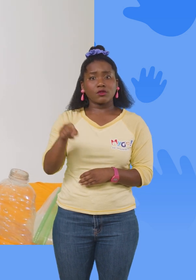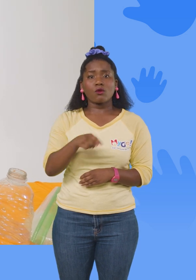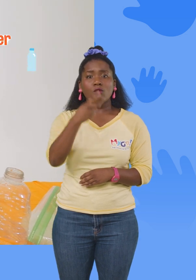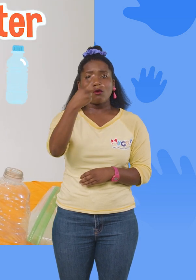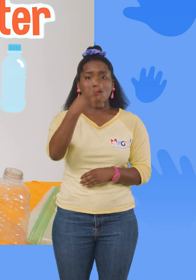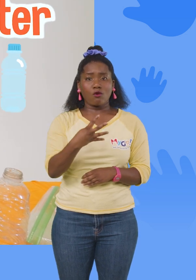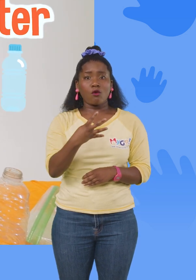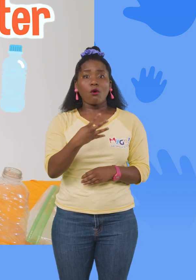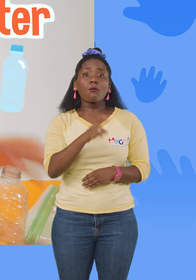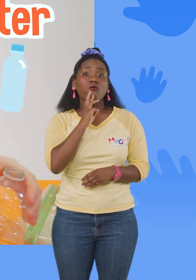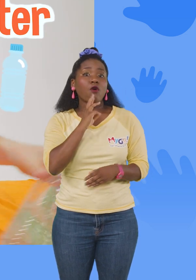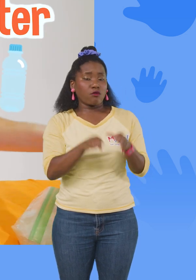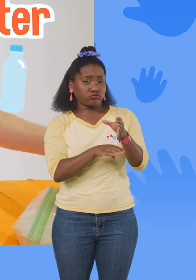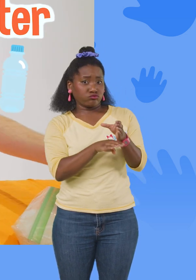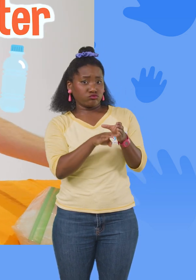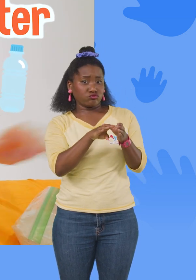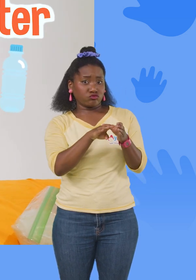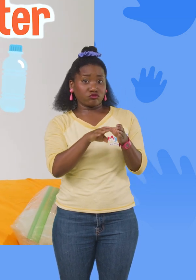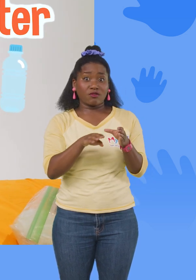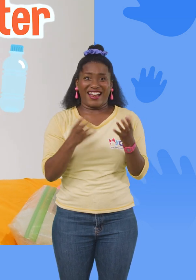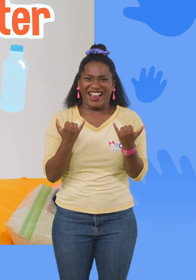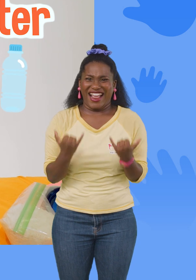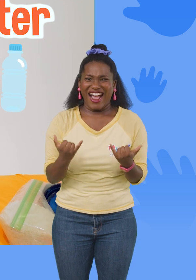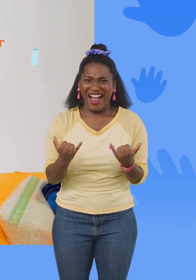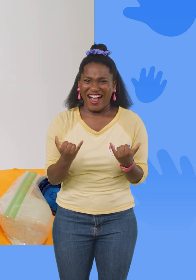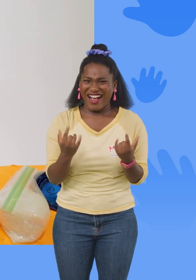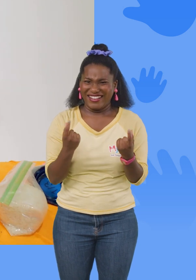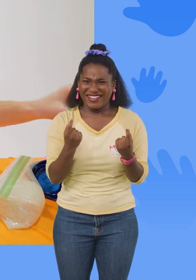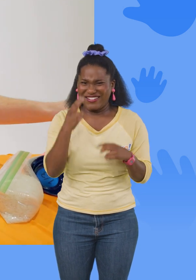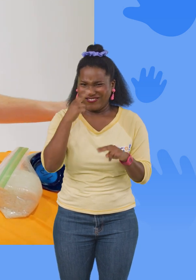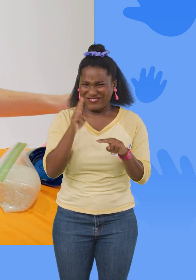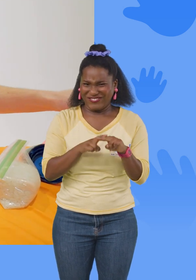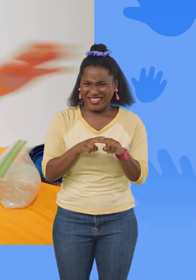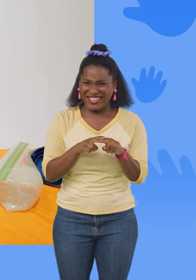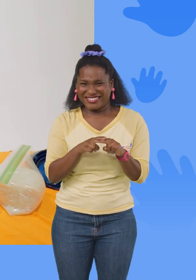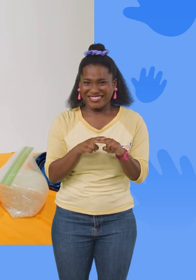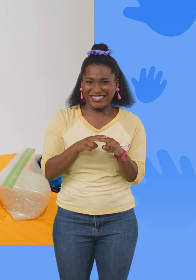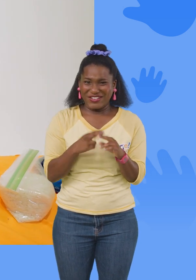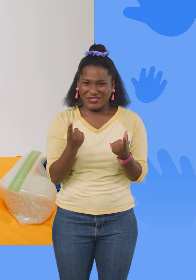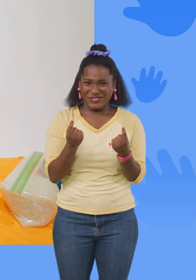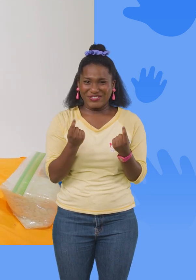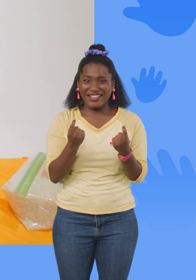of water. Okay, now we get to do the fun part. We get to put it on the scale